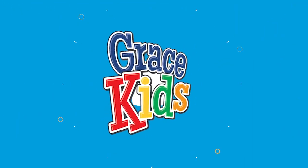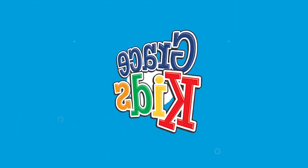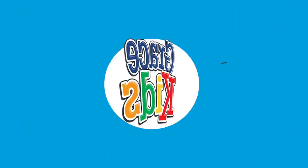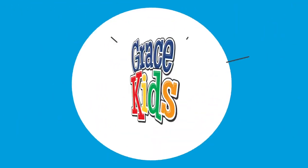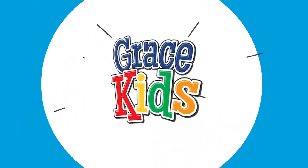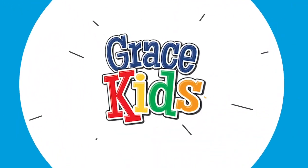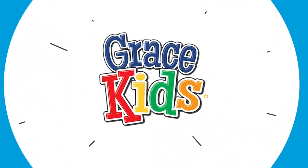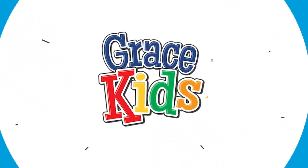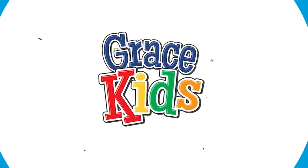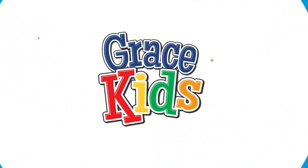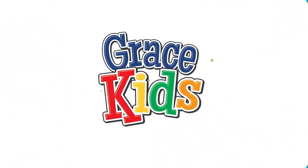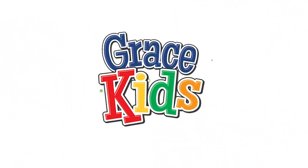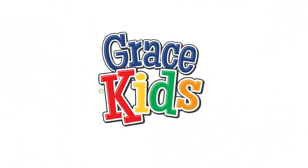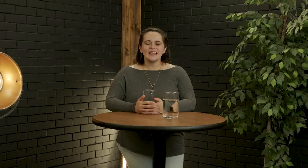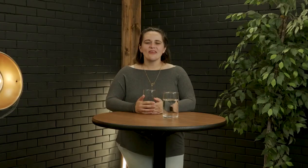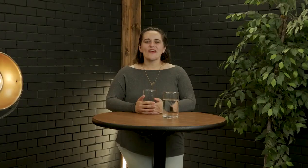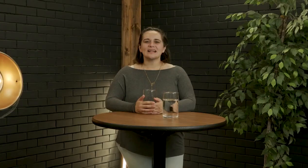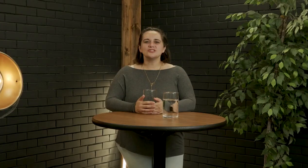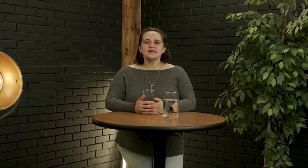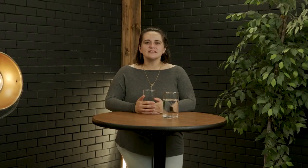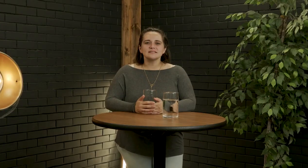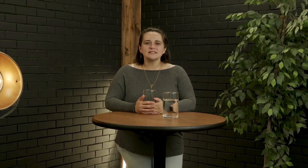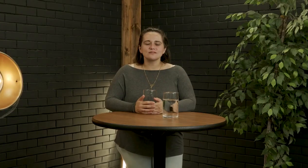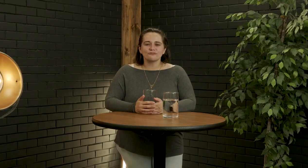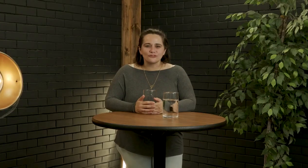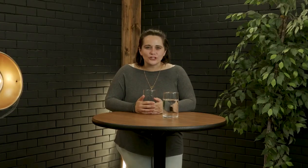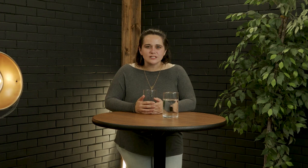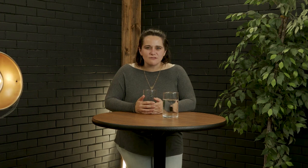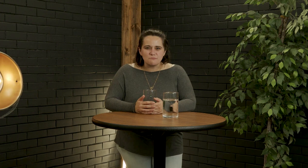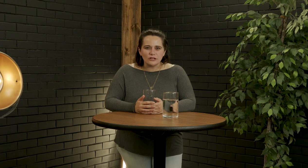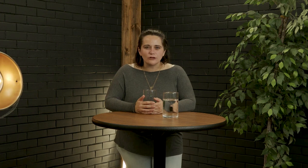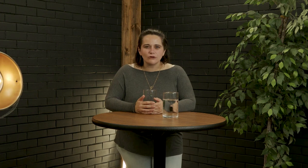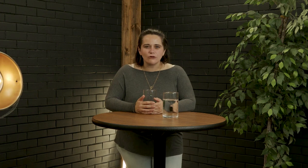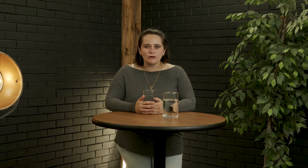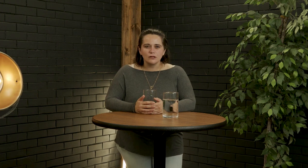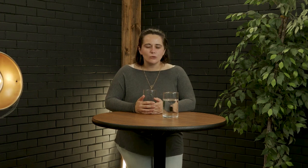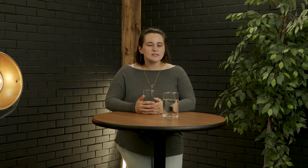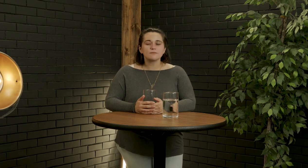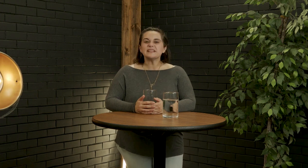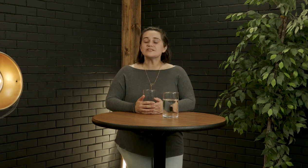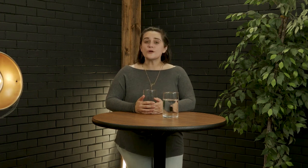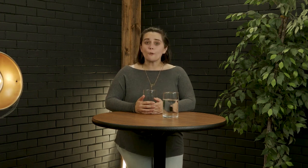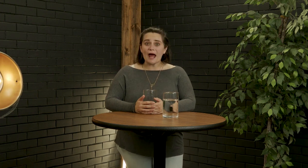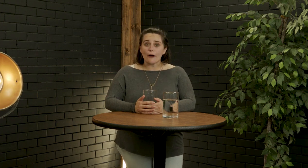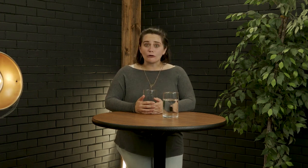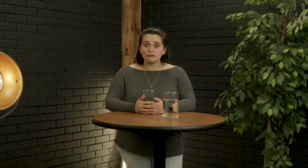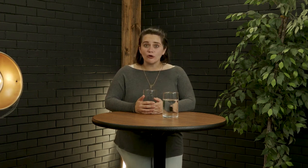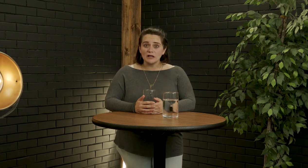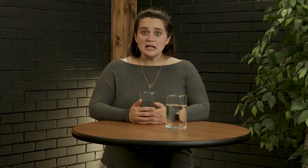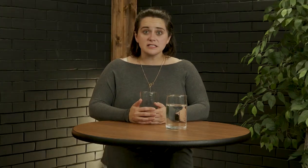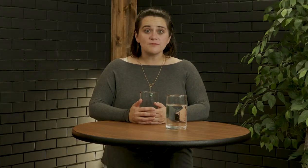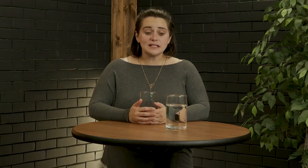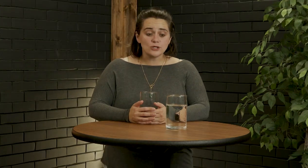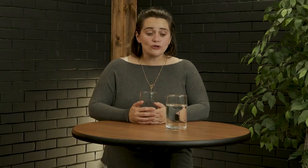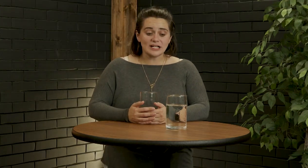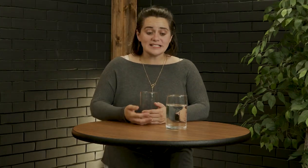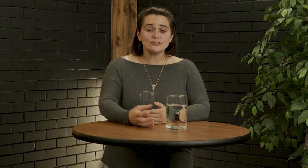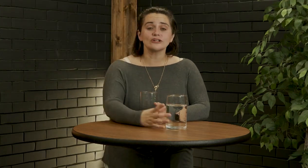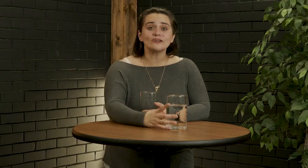can you guys imagine that jesus's first miracle was something so powerful something so crazy he took a